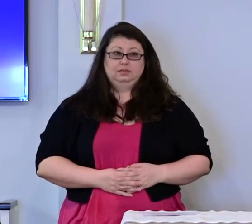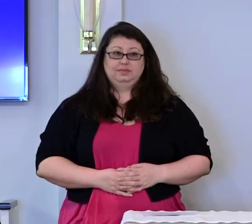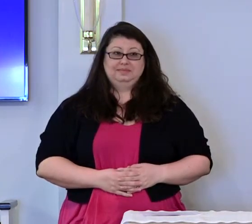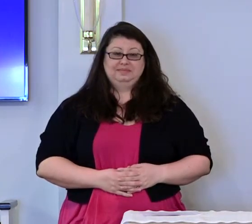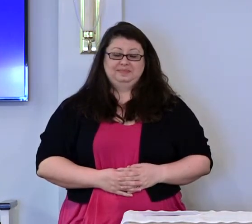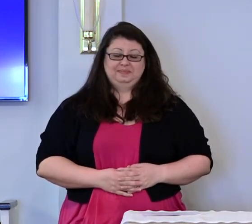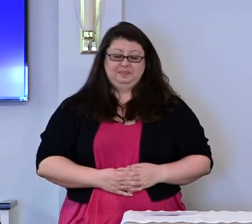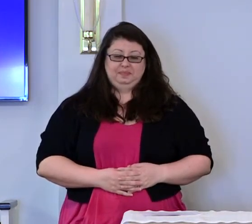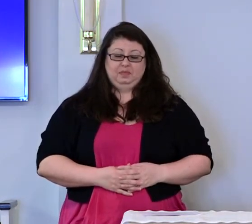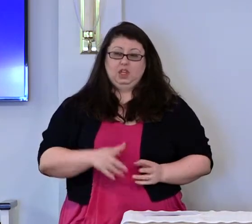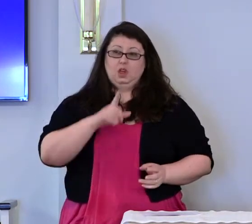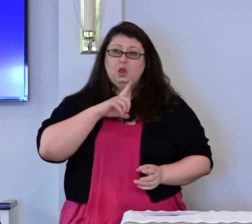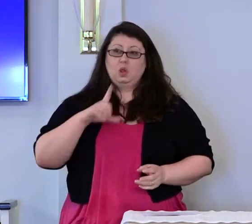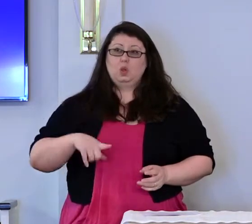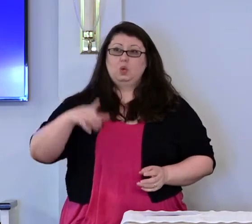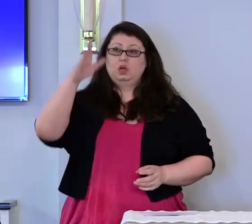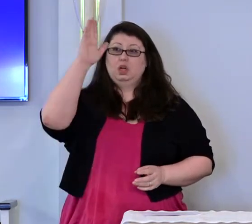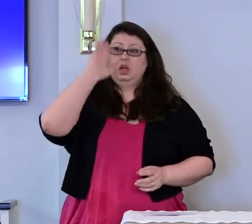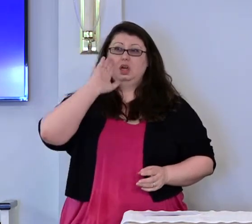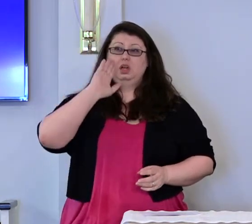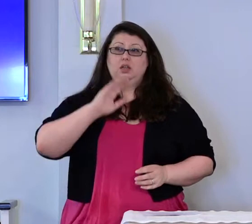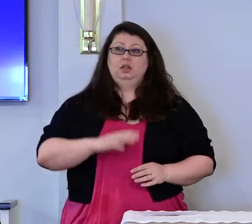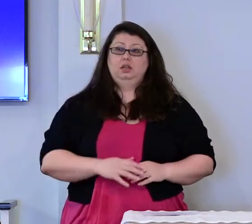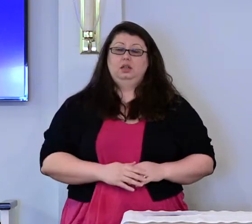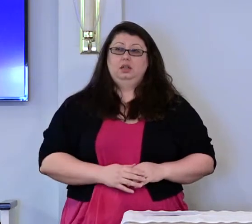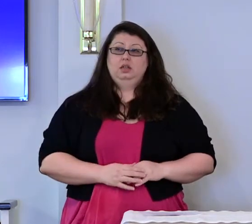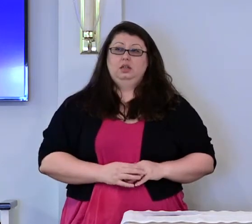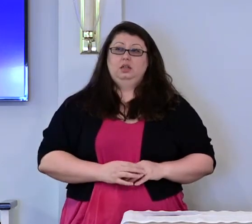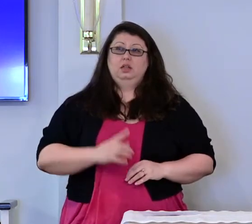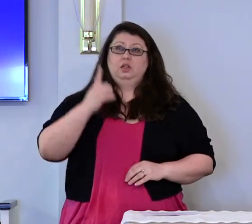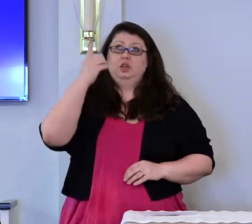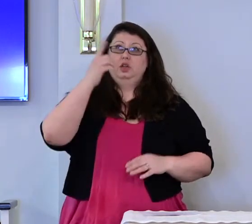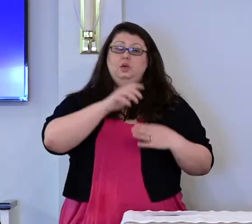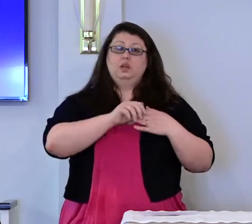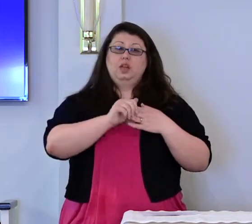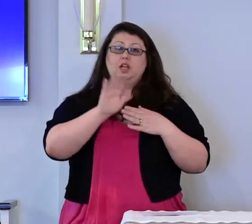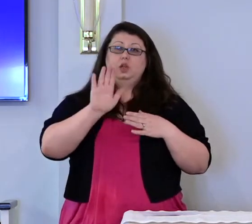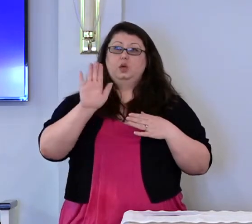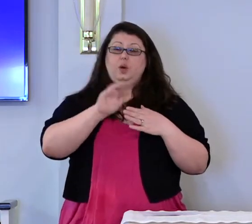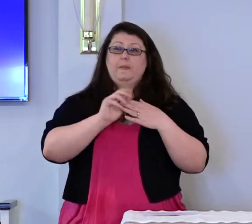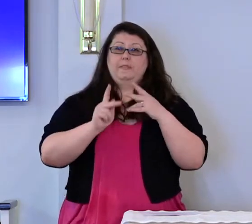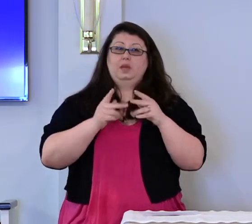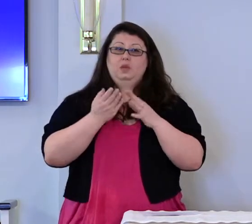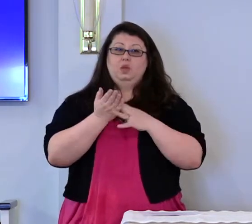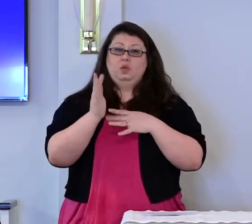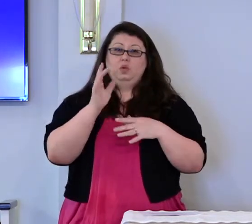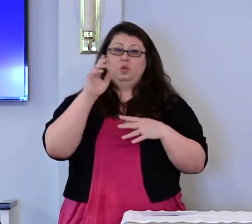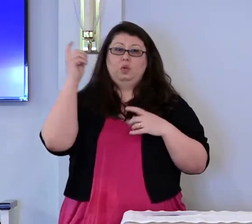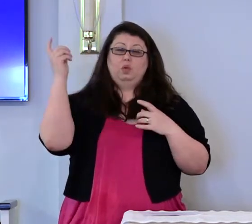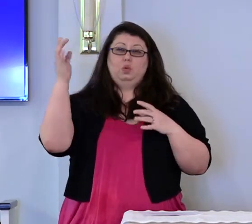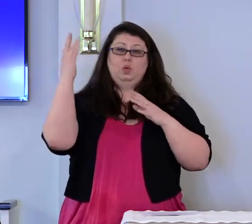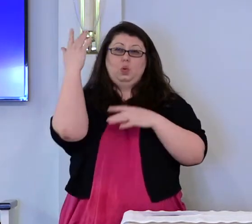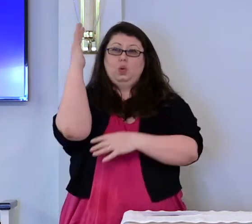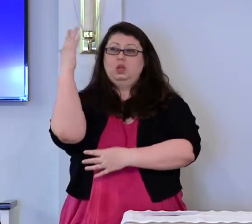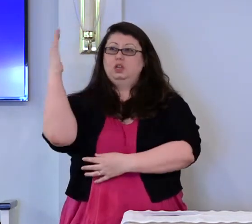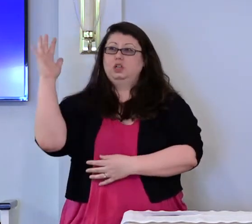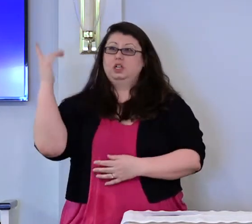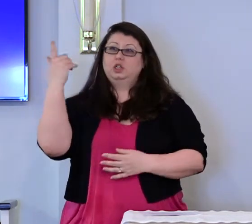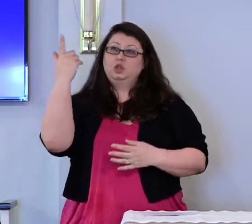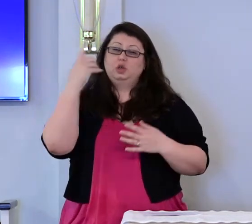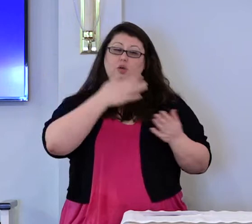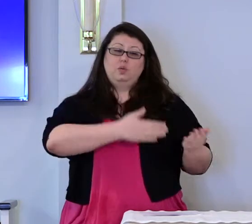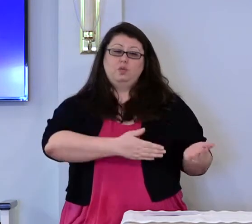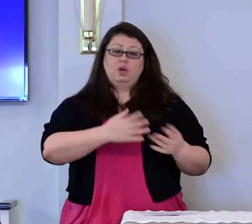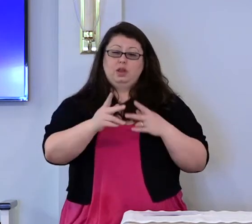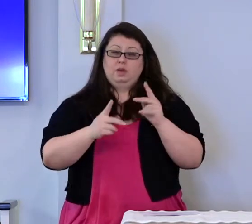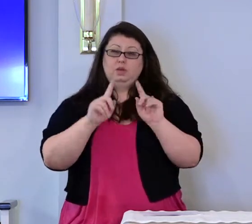Lord God, you led your people through the wilderness and brought them to the